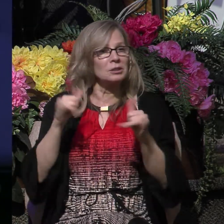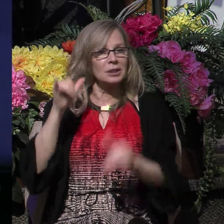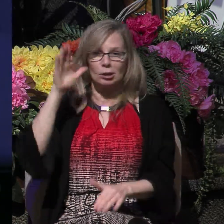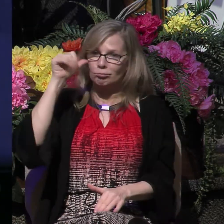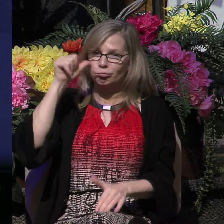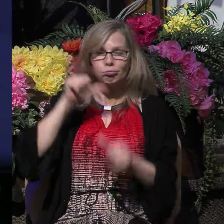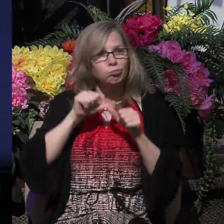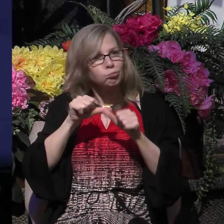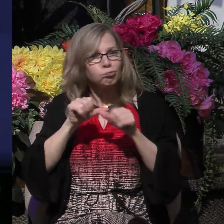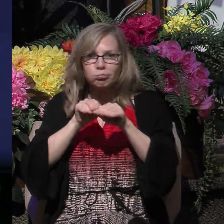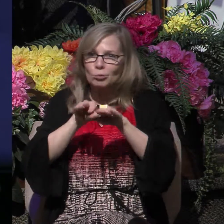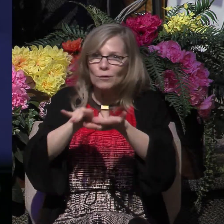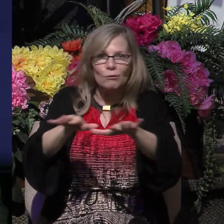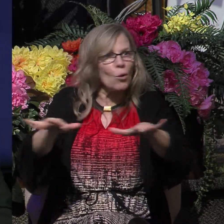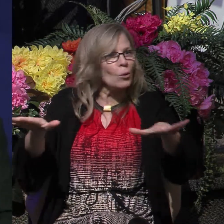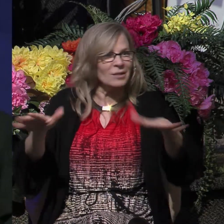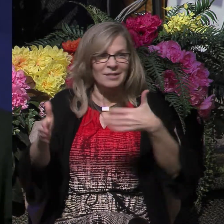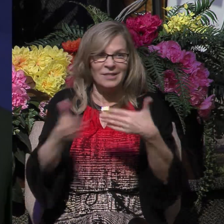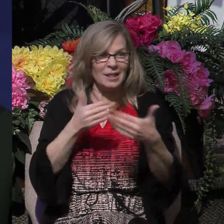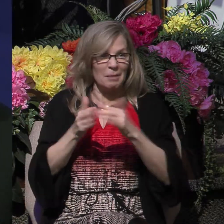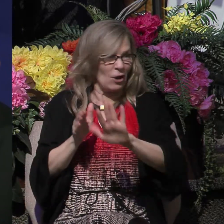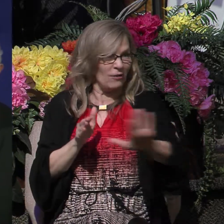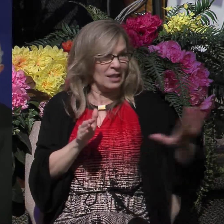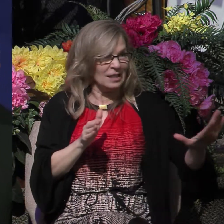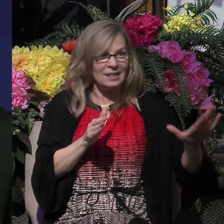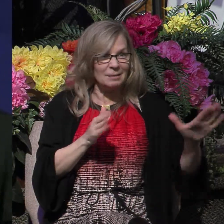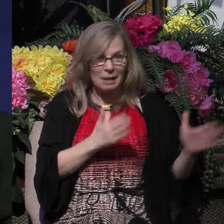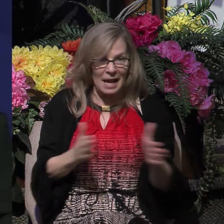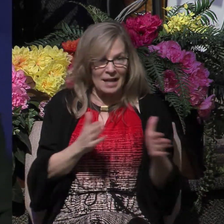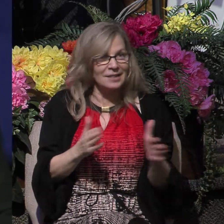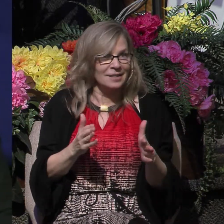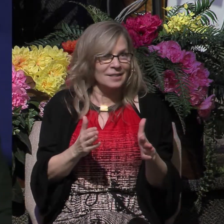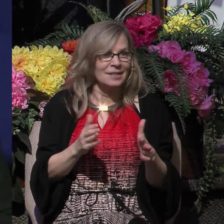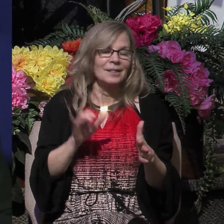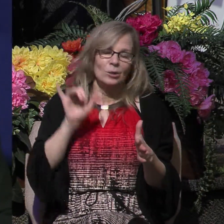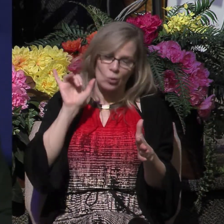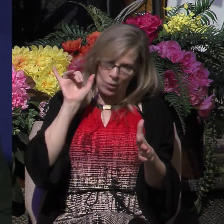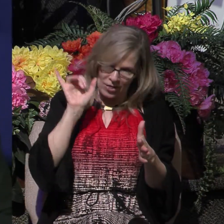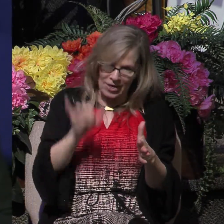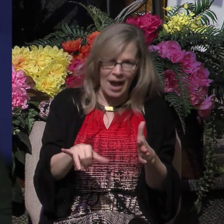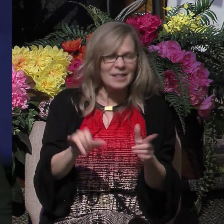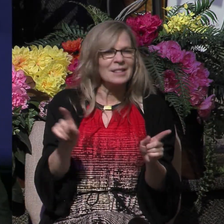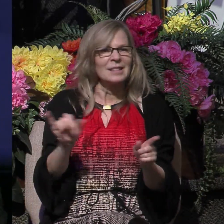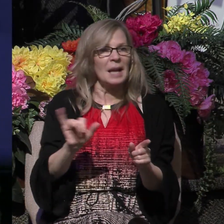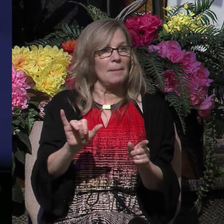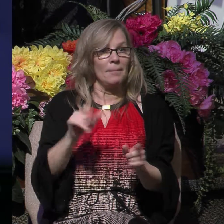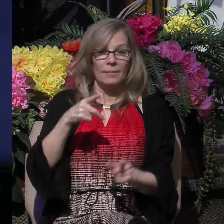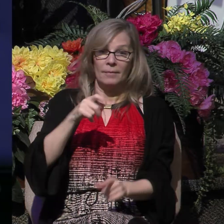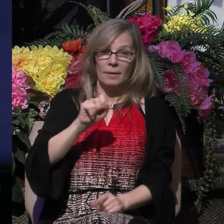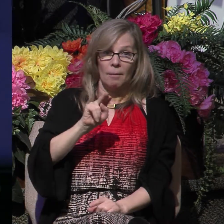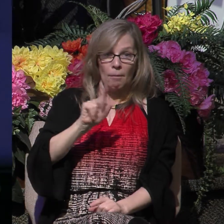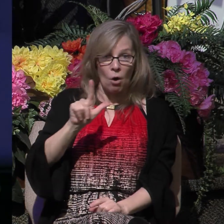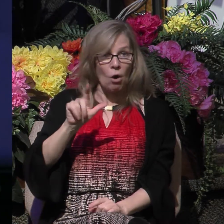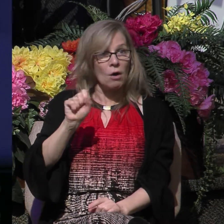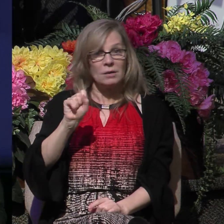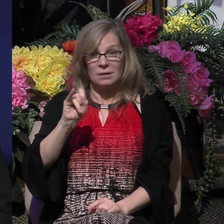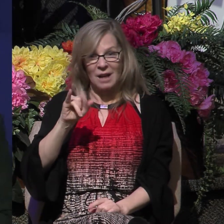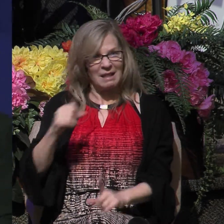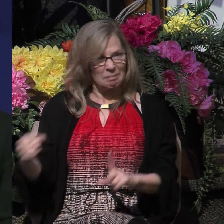what the efforts of the prince of darkness might be. That's precisely the case with Paul and Silas being beaten and then thrown in prison,